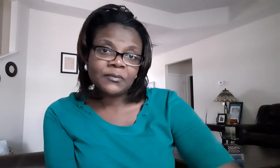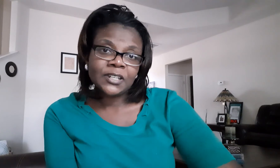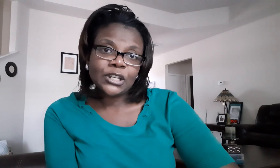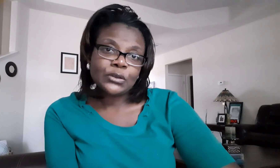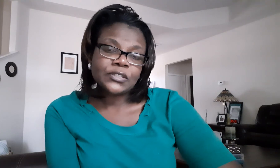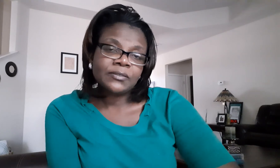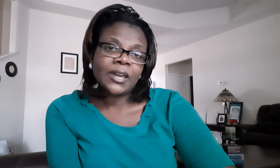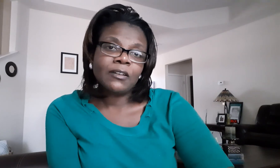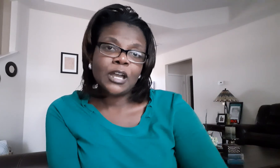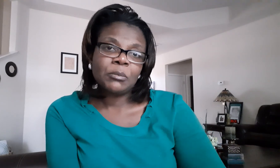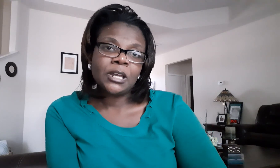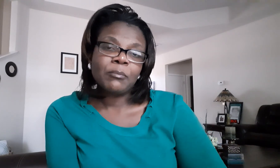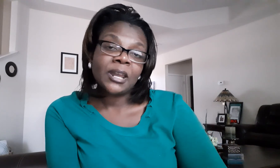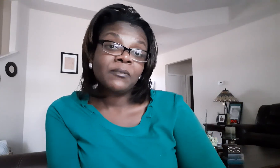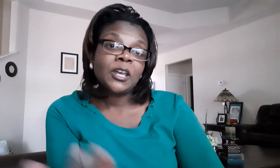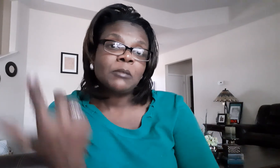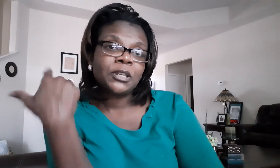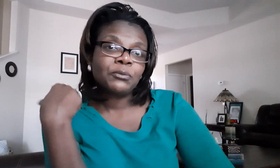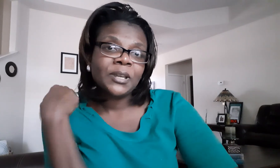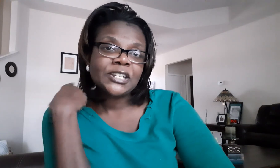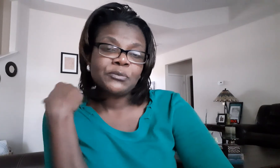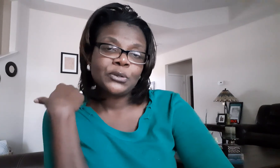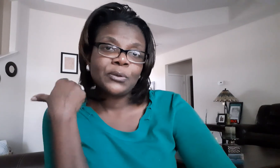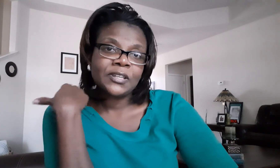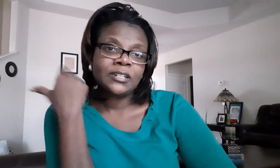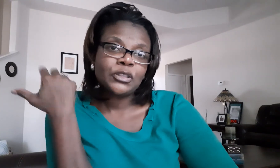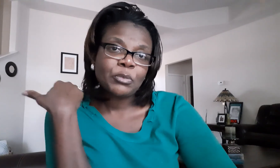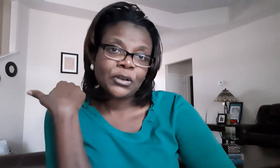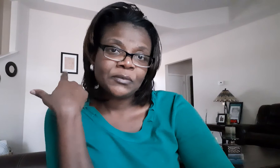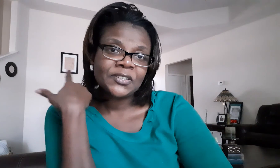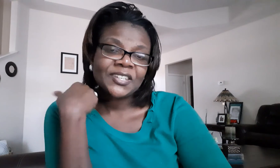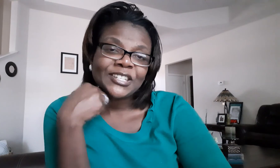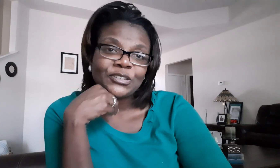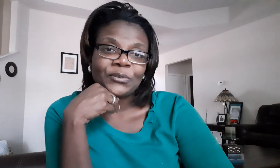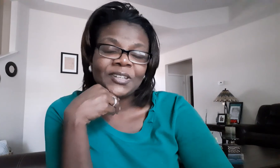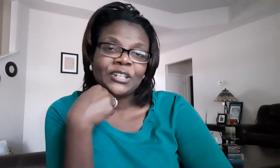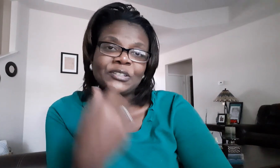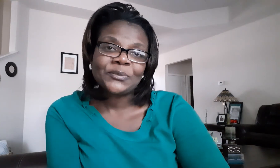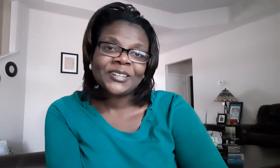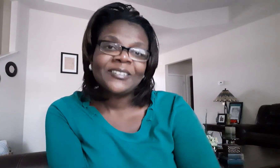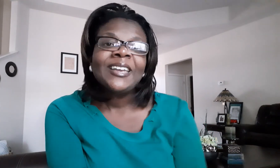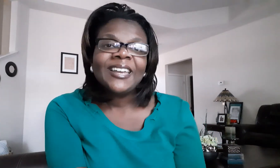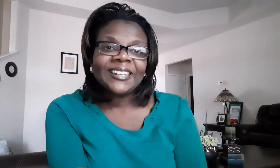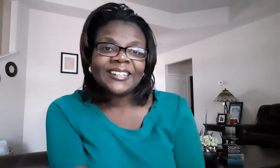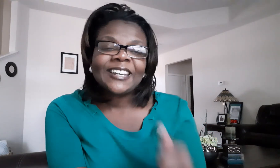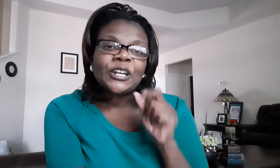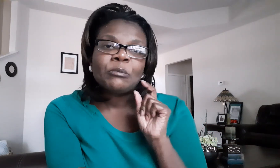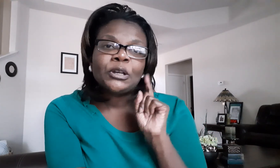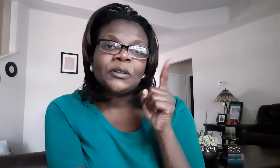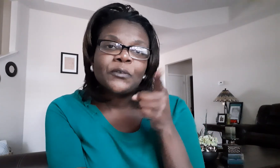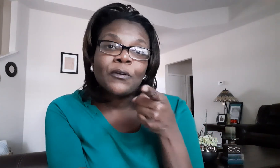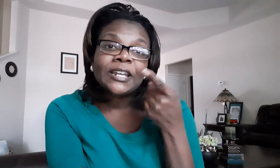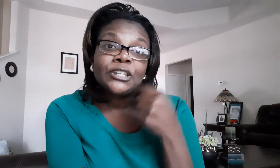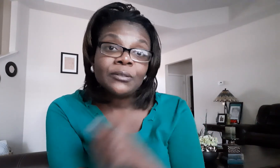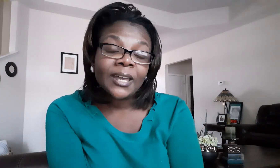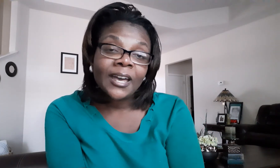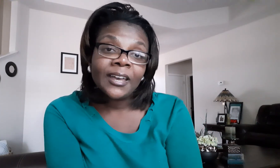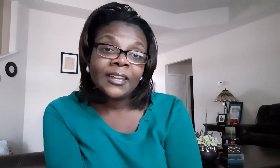videos that are coming up matter of fact i'm getting ready to record another part of this easter video as well and get that uploaded for you guys